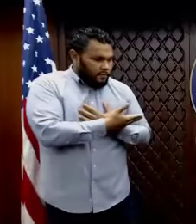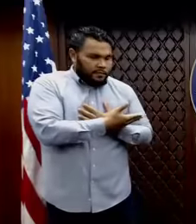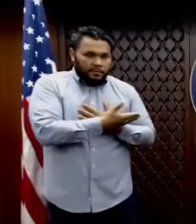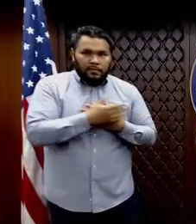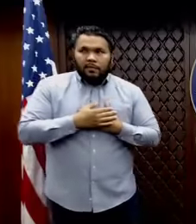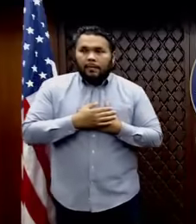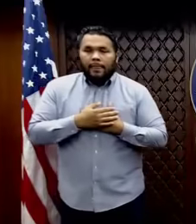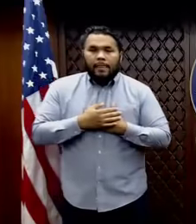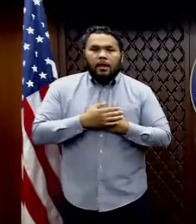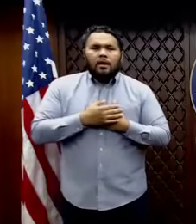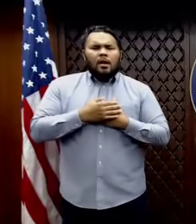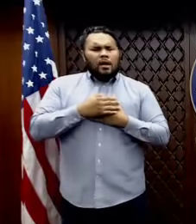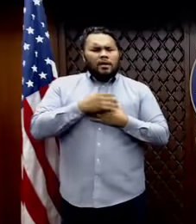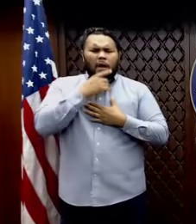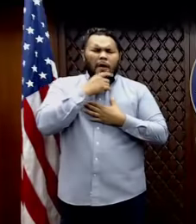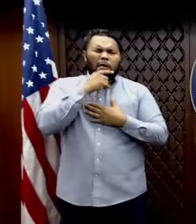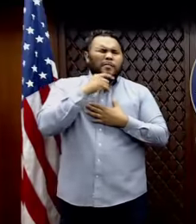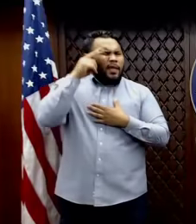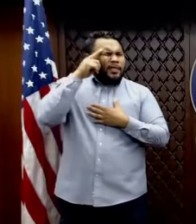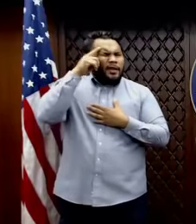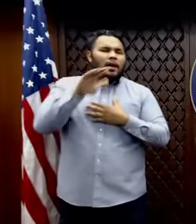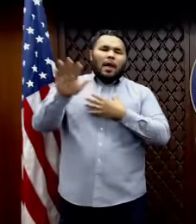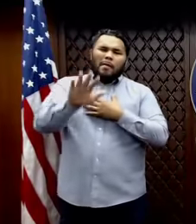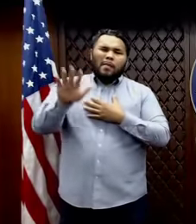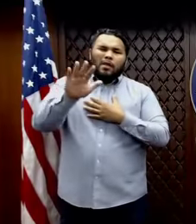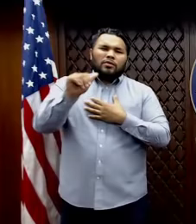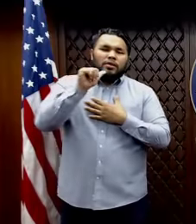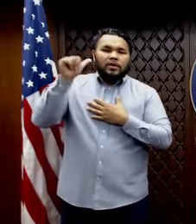uh, I think about maybe yesterday or the day before.